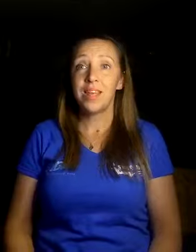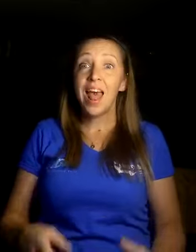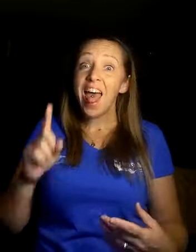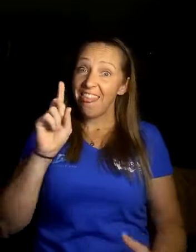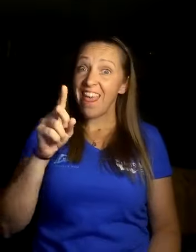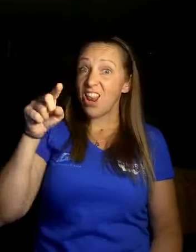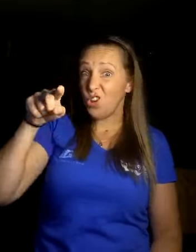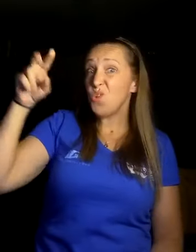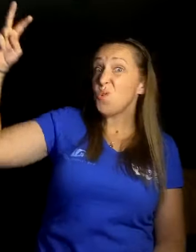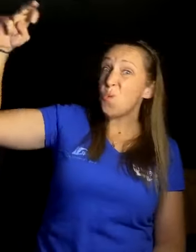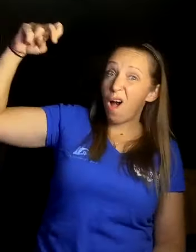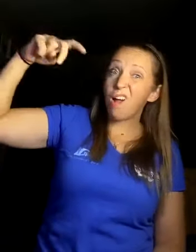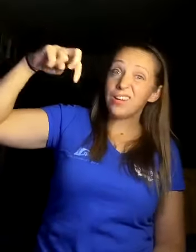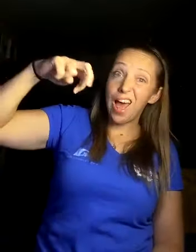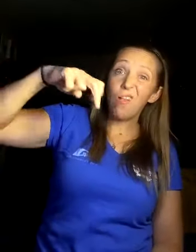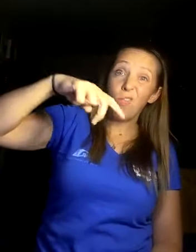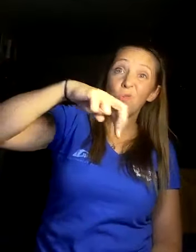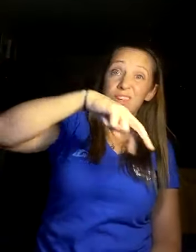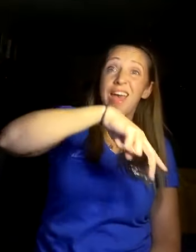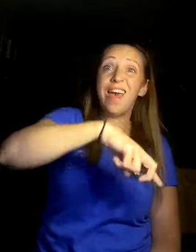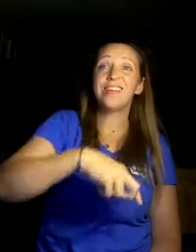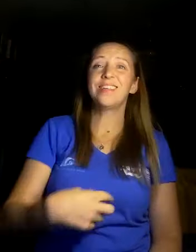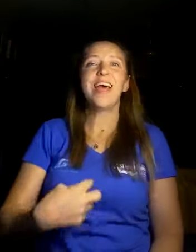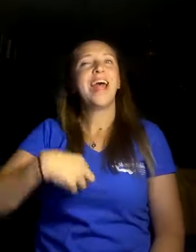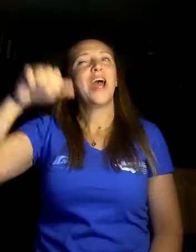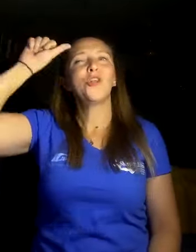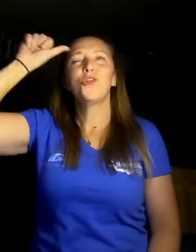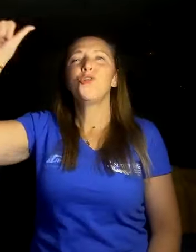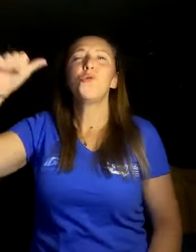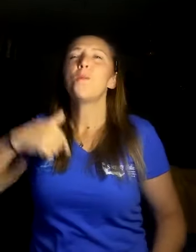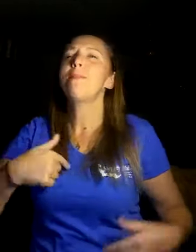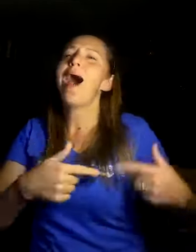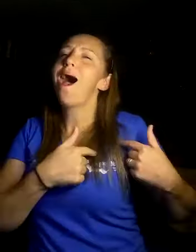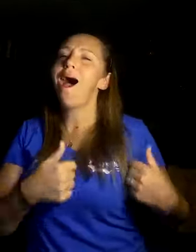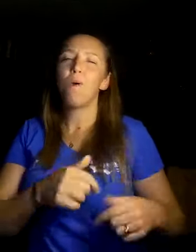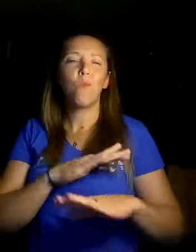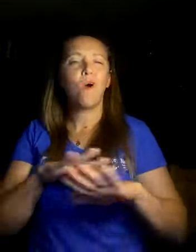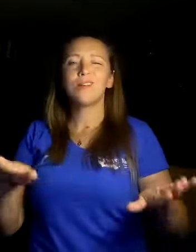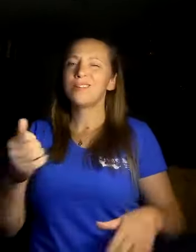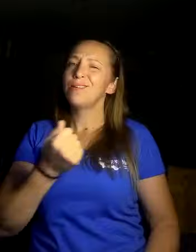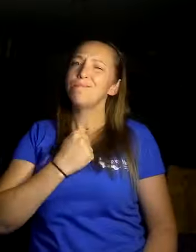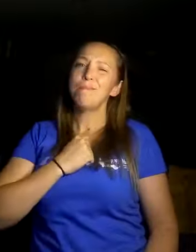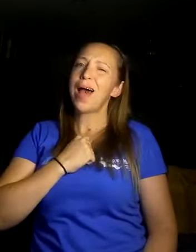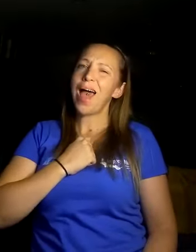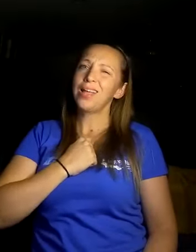Then you walked down those stairs, and I knew my heart wasn't mine